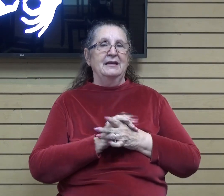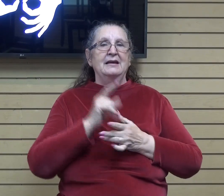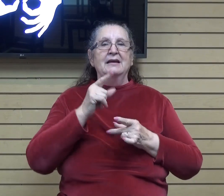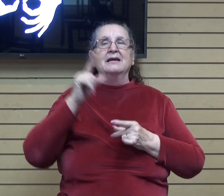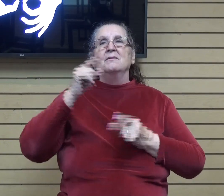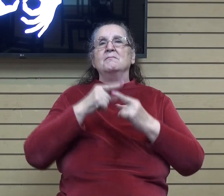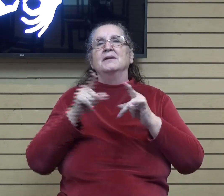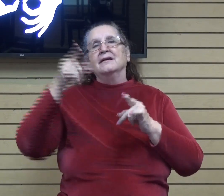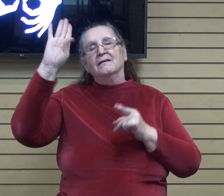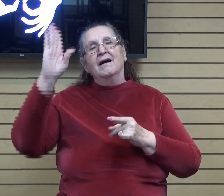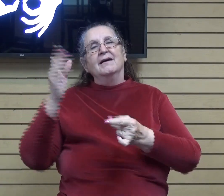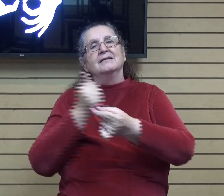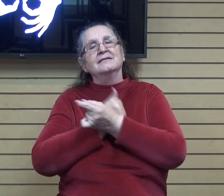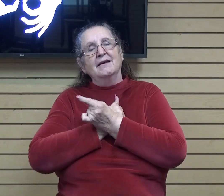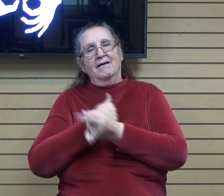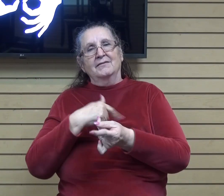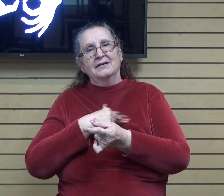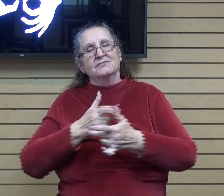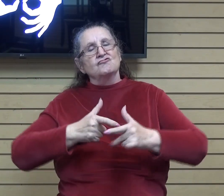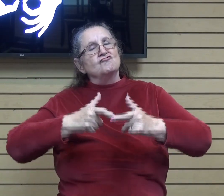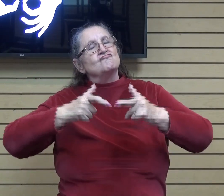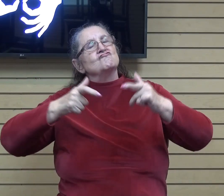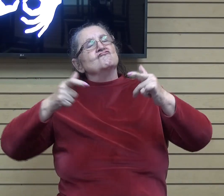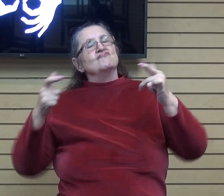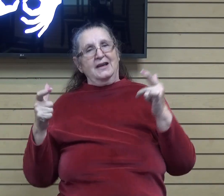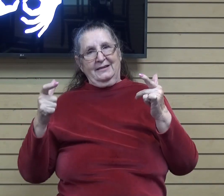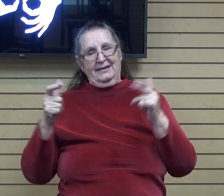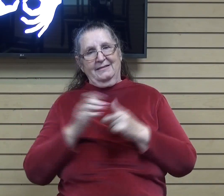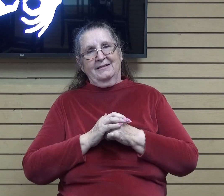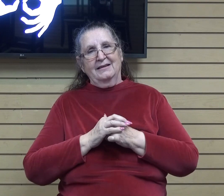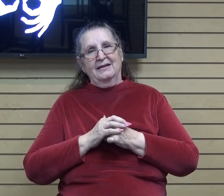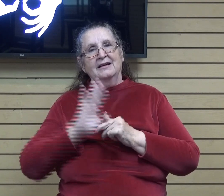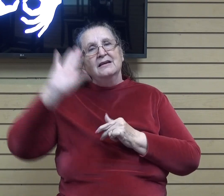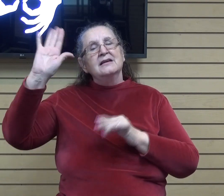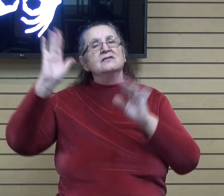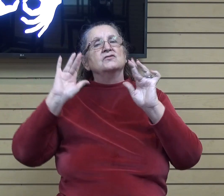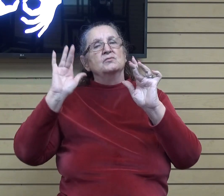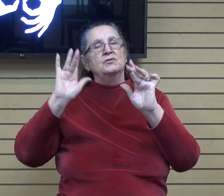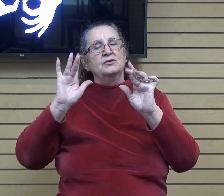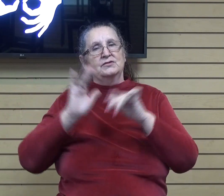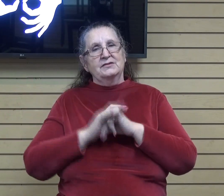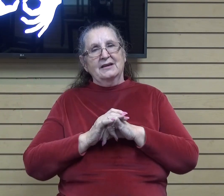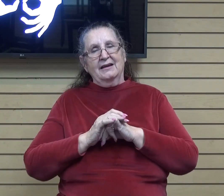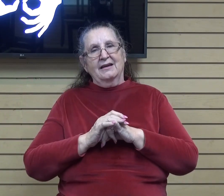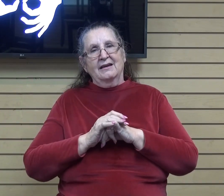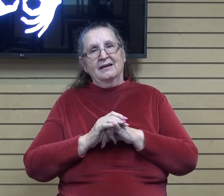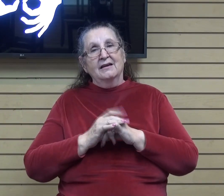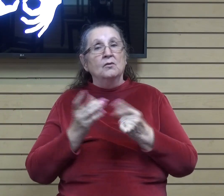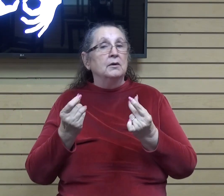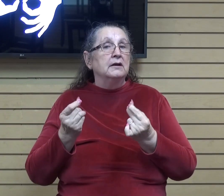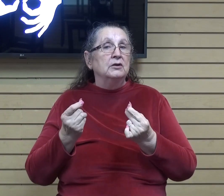Because of his great love, because of his mercy, what did he do in